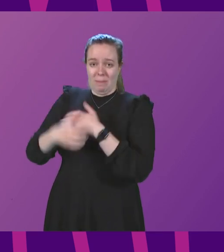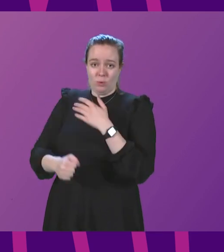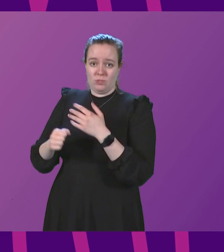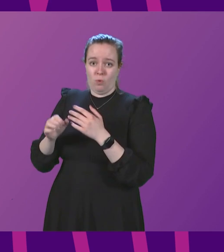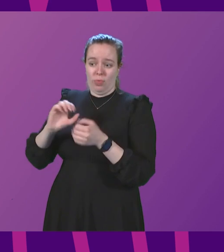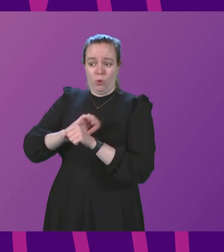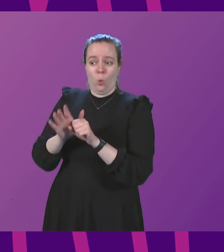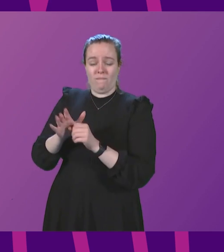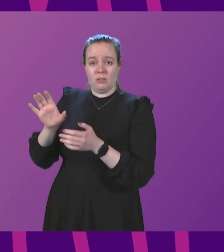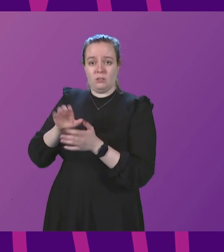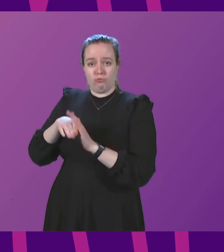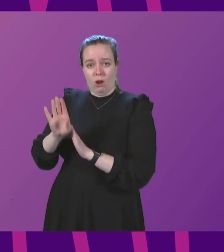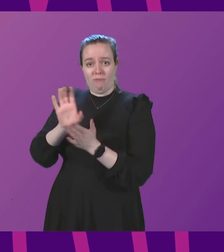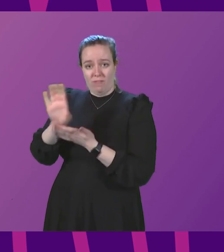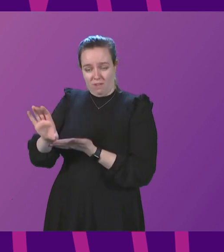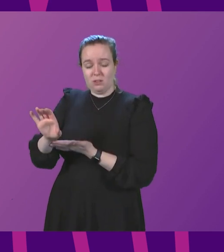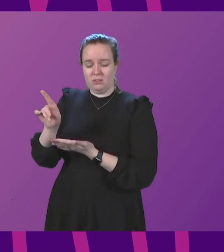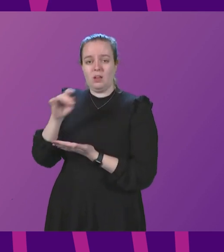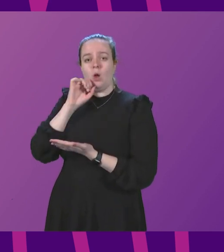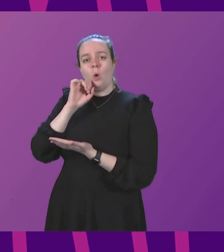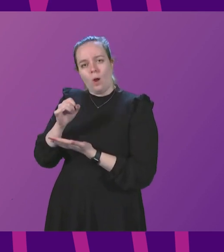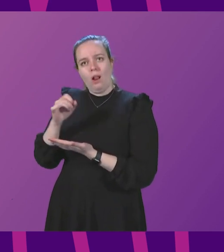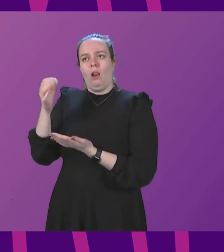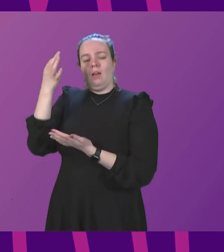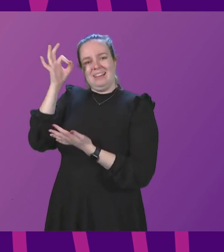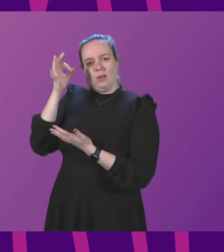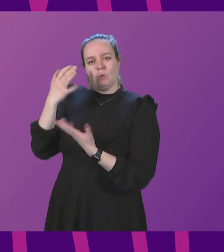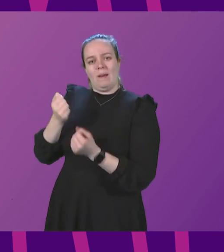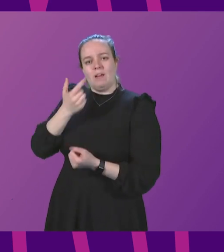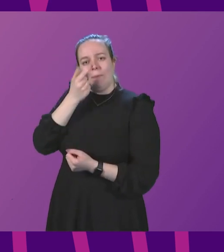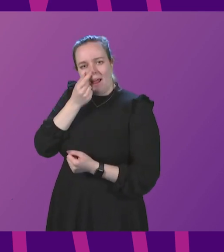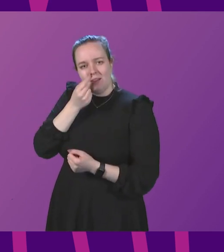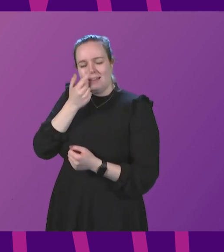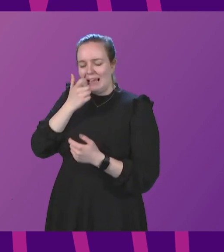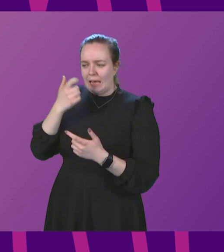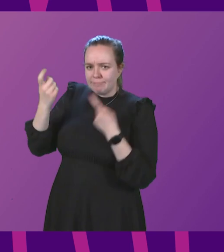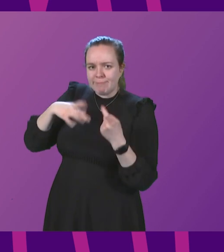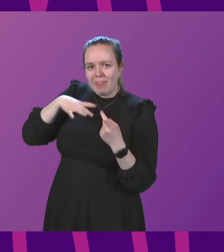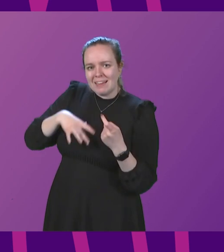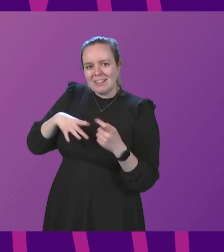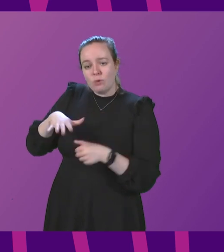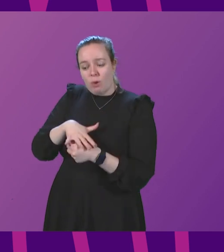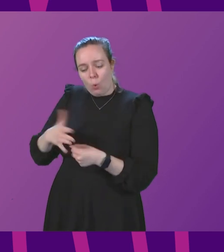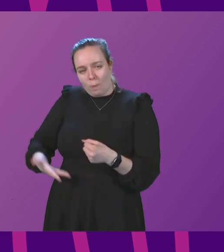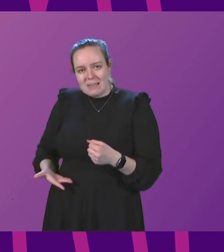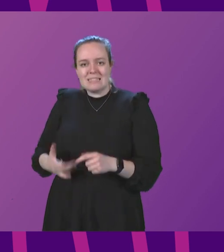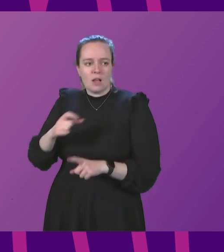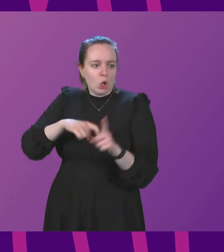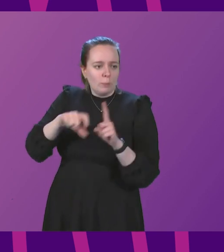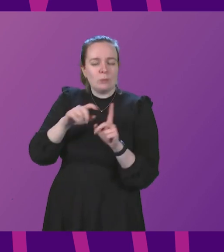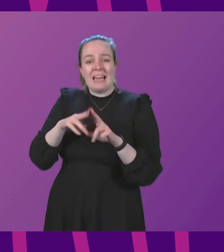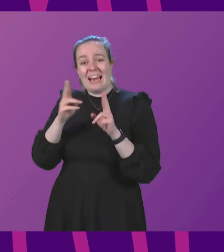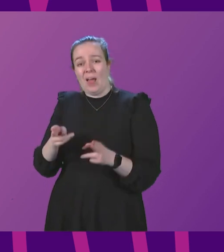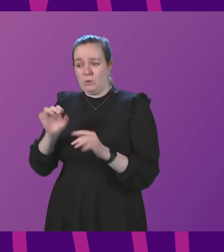I set out yesterday will give councillors the ability to consider the needs of local businesses communities and indeed households